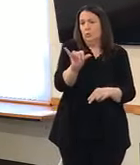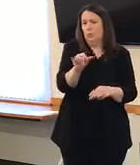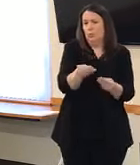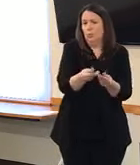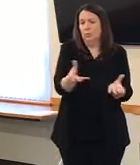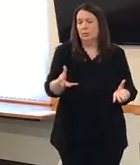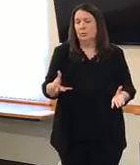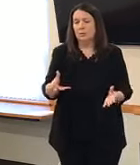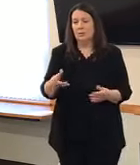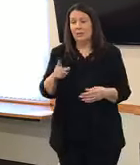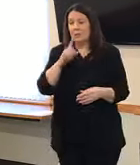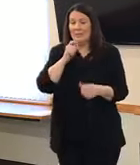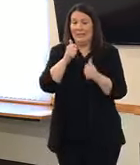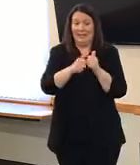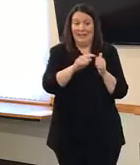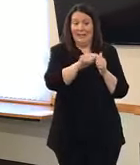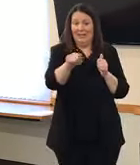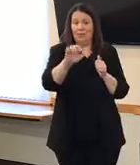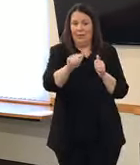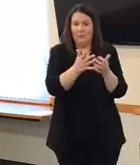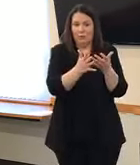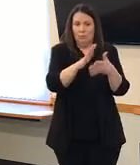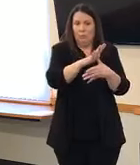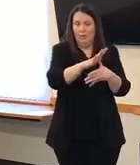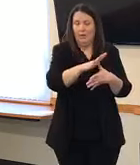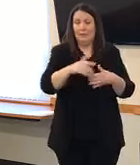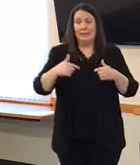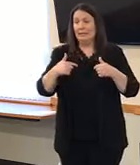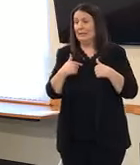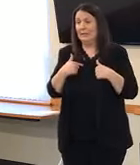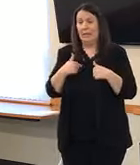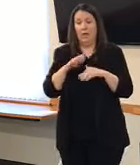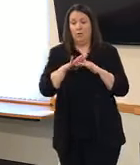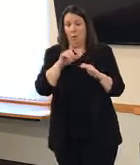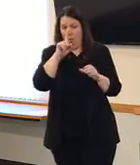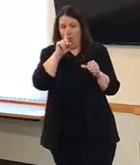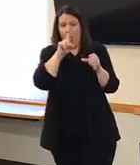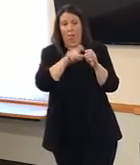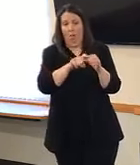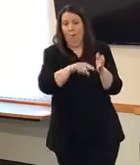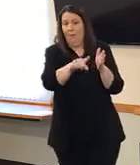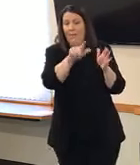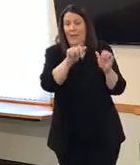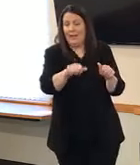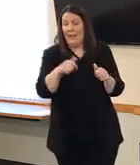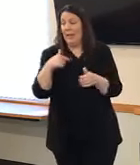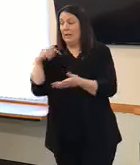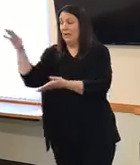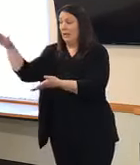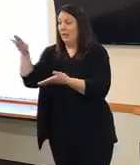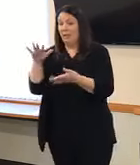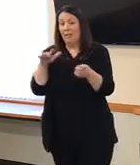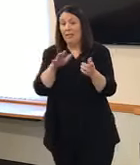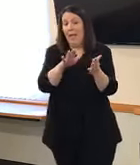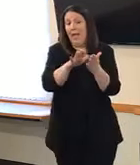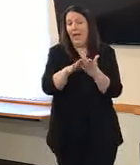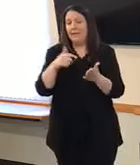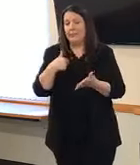That happens by each entity, not by the local health department or IEMA. We're just pushing out whatever we get in as fast as we can.